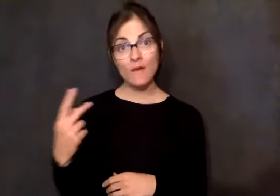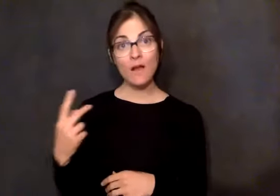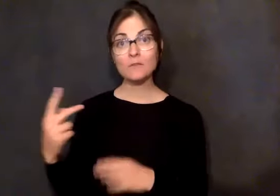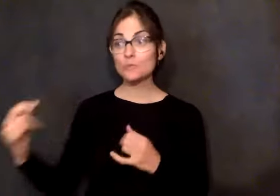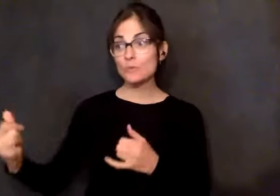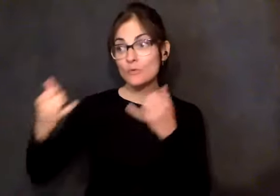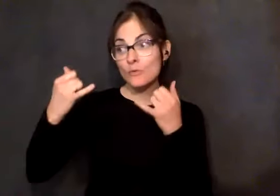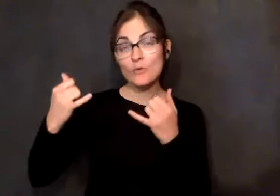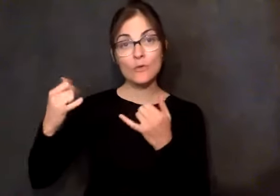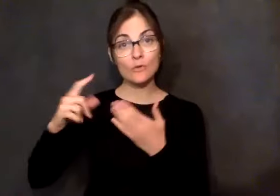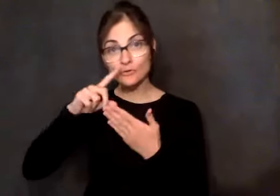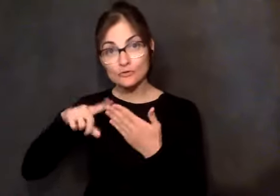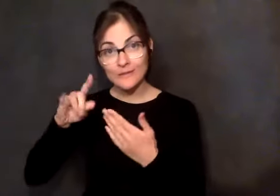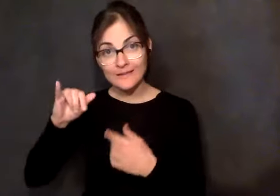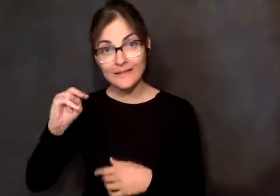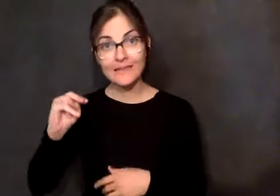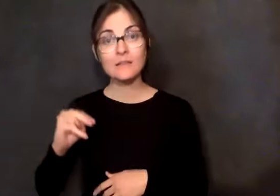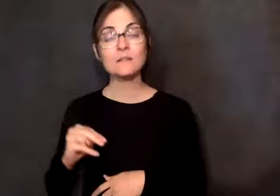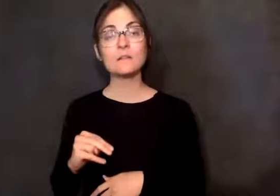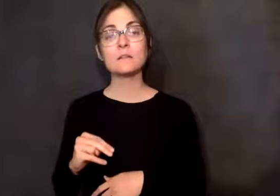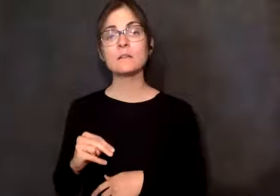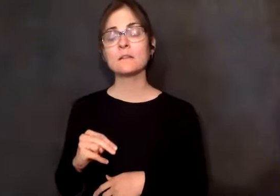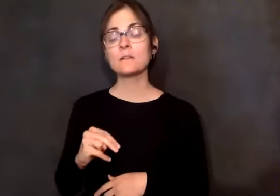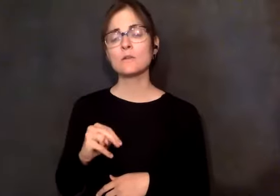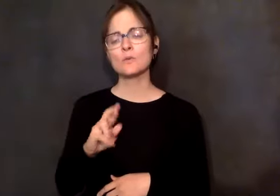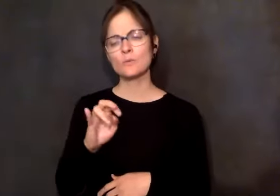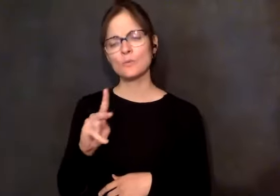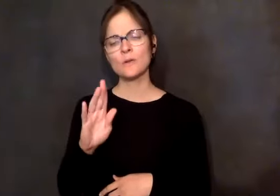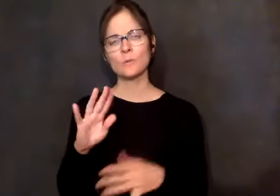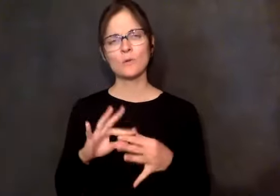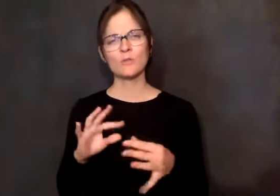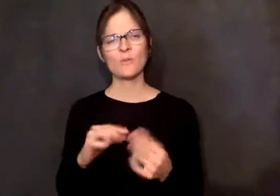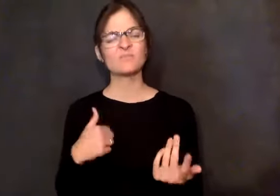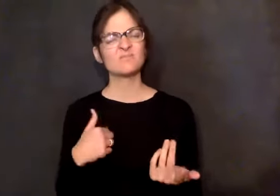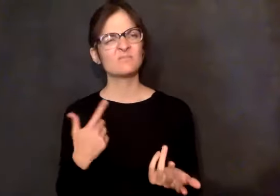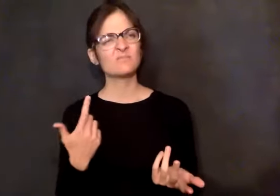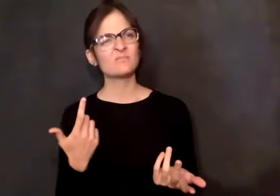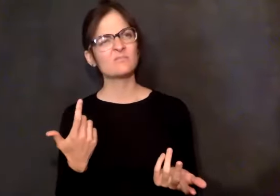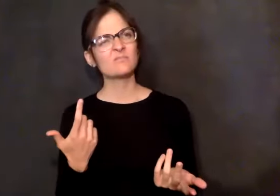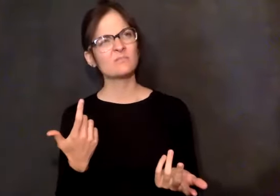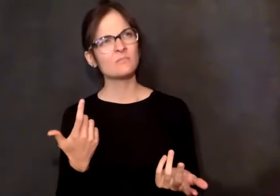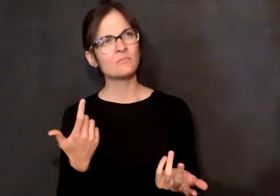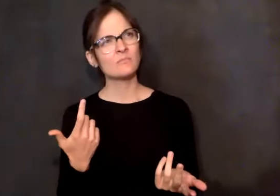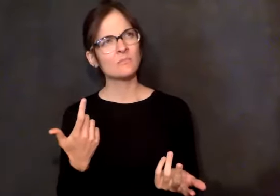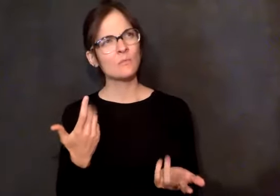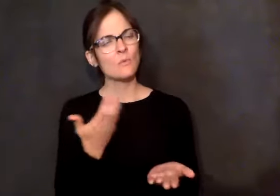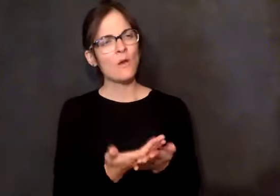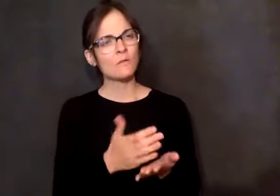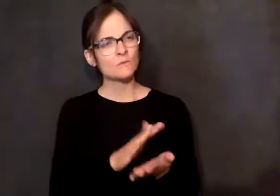-in calls, he made comments like getting to school late and what have you. And I'm going, you mean, and he